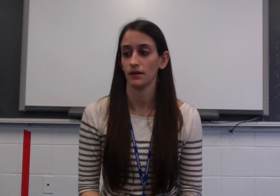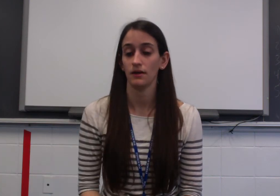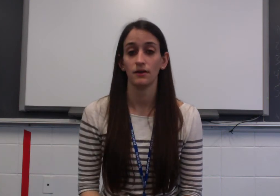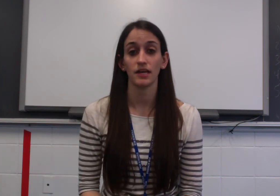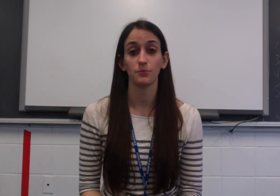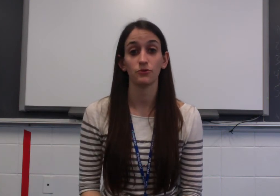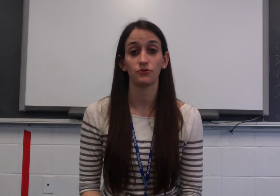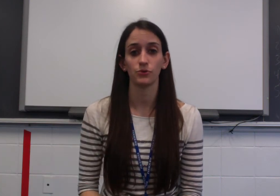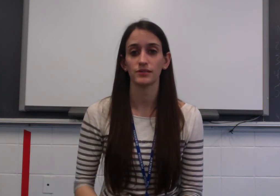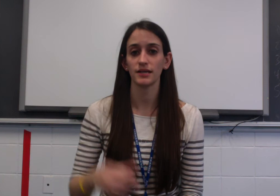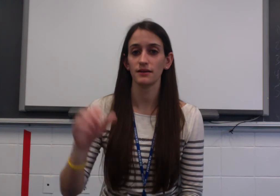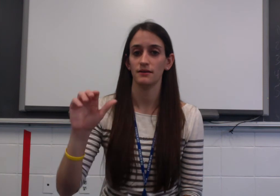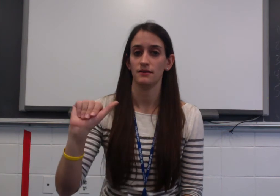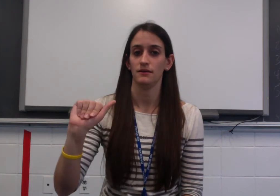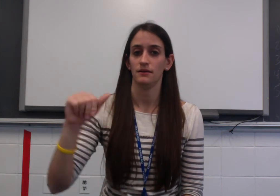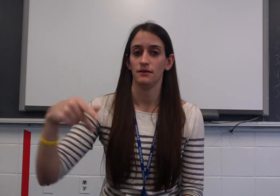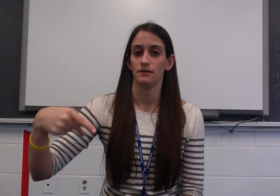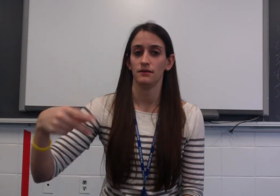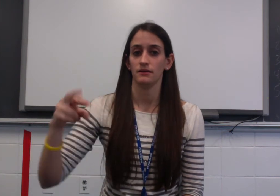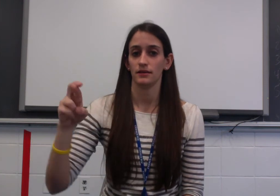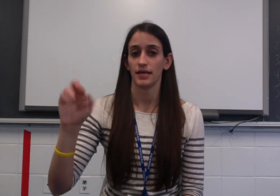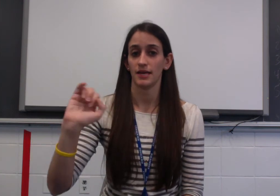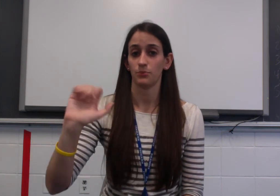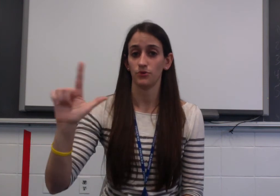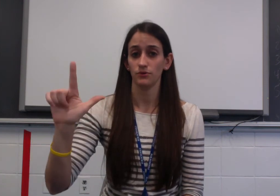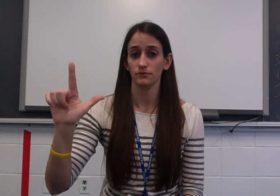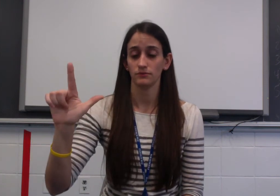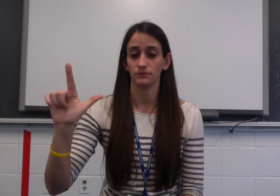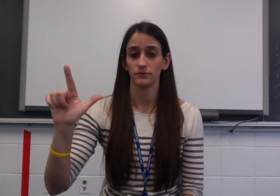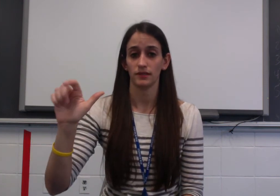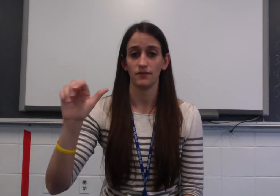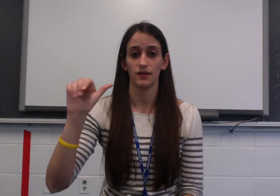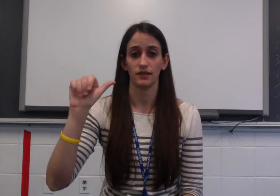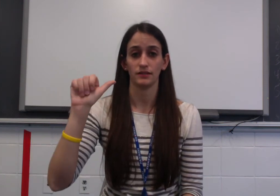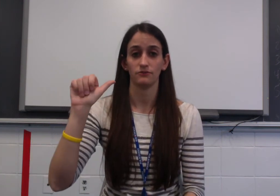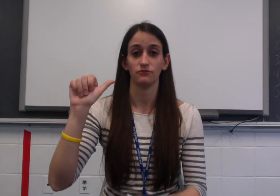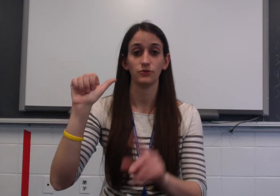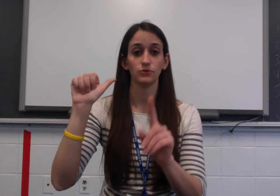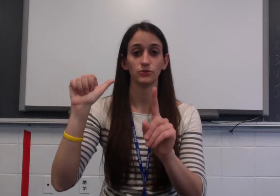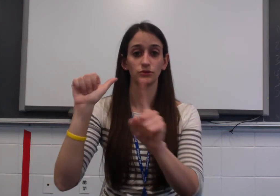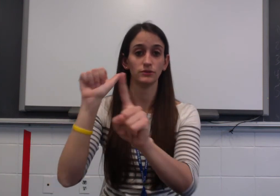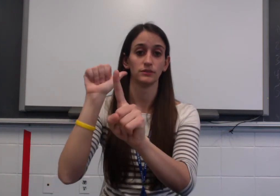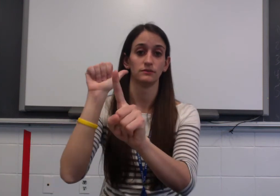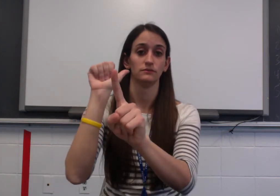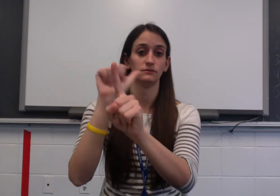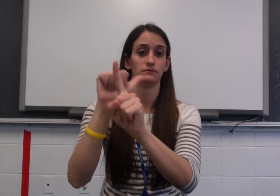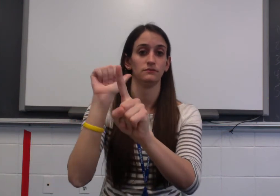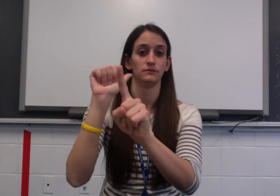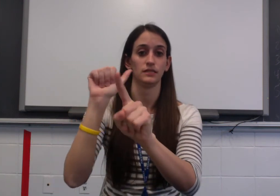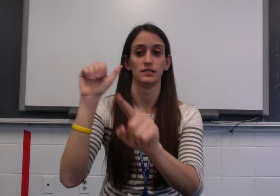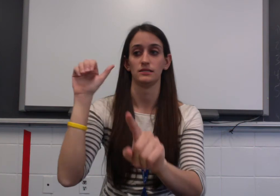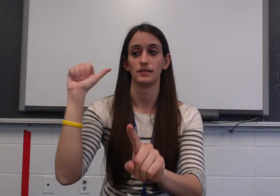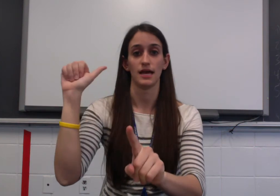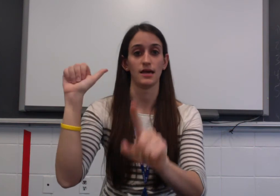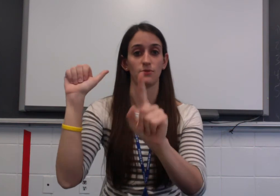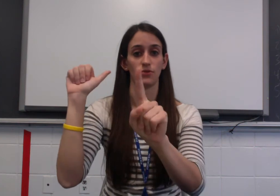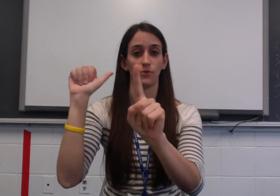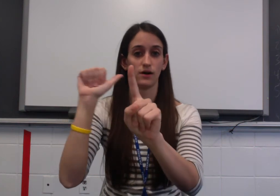April Fool's Day. April. And then Fools is an A with a 1.